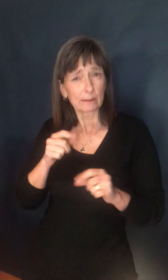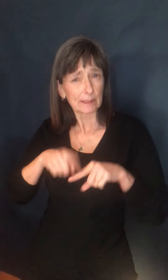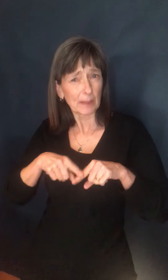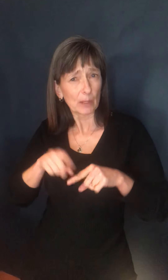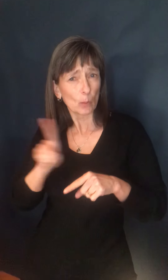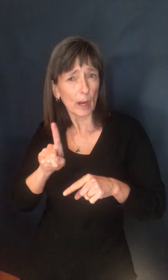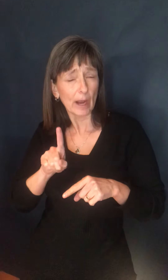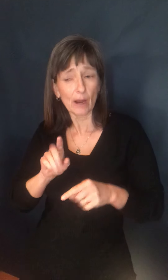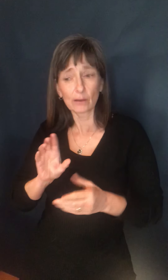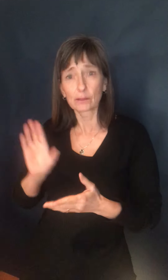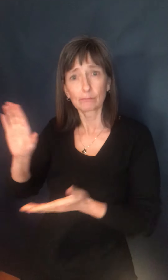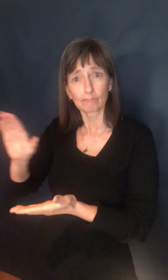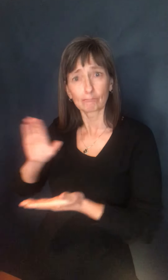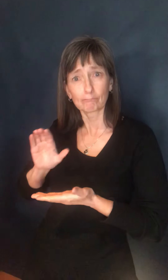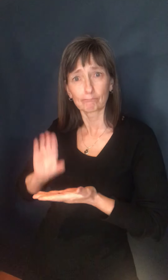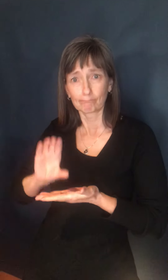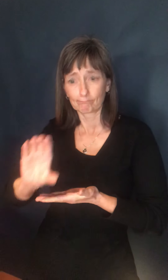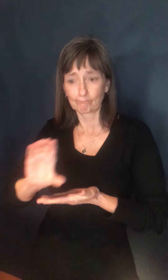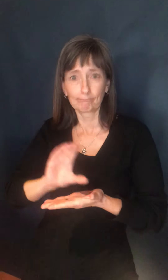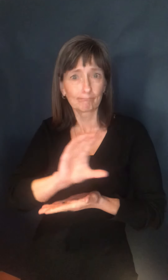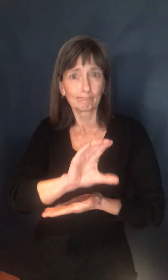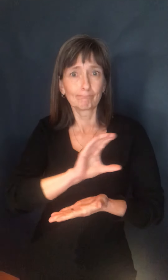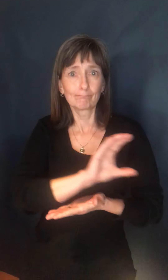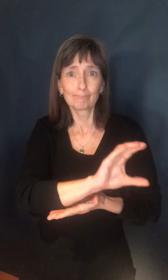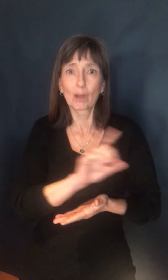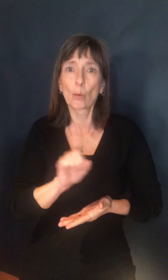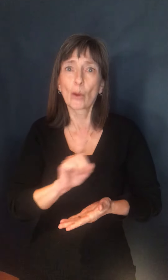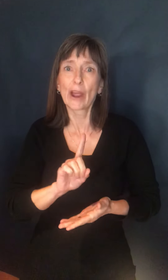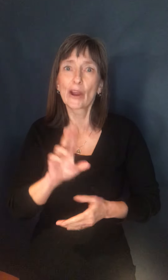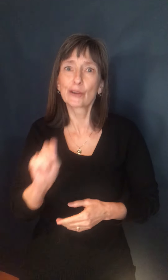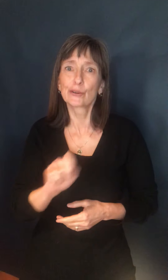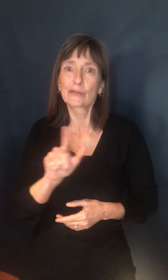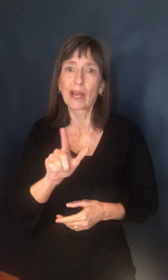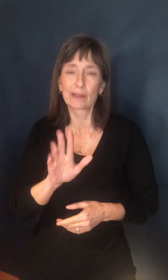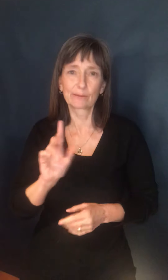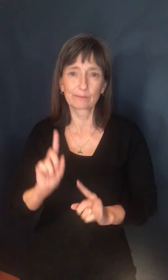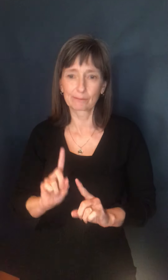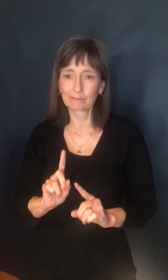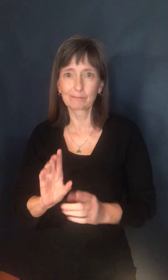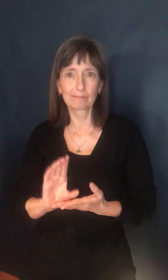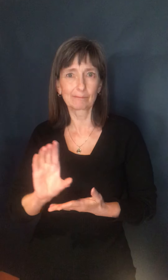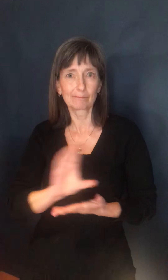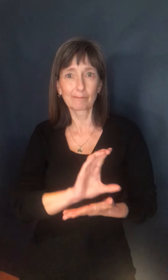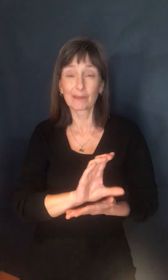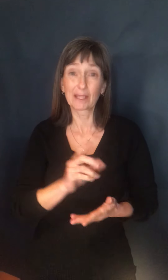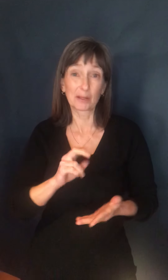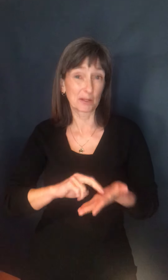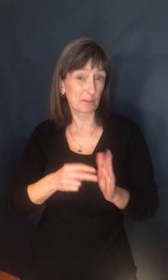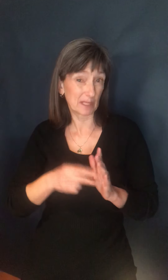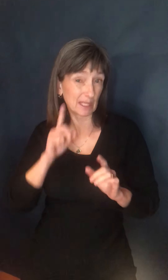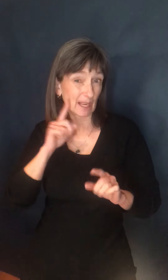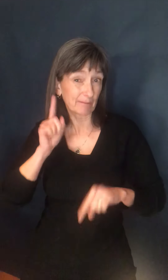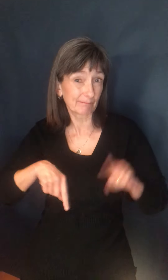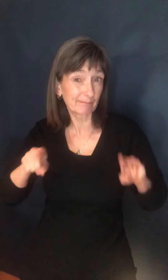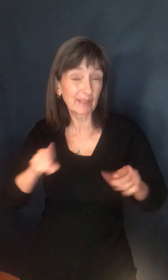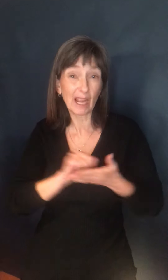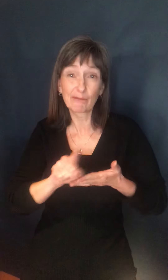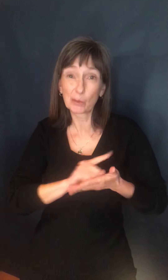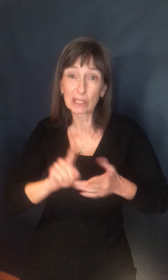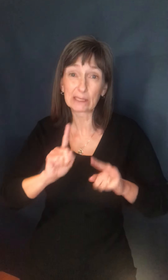to allow for some geographical distribution, These will change from week to week and month to month.